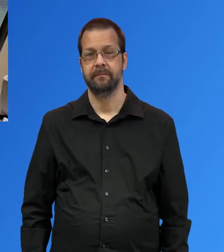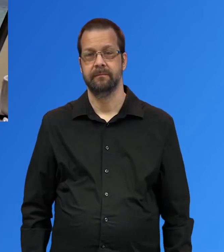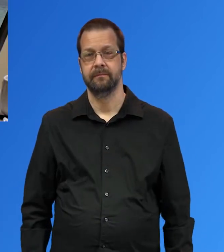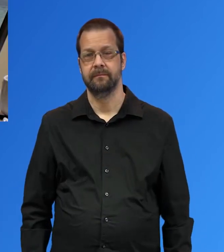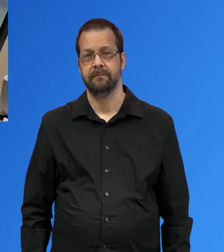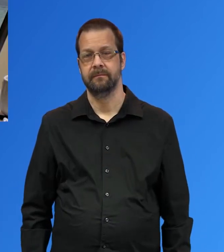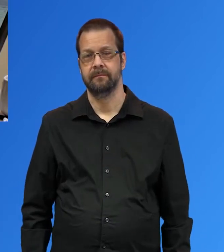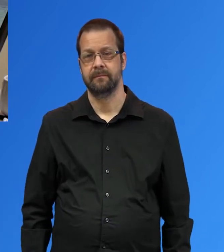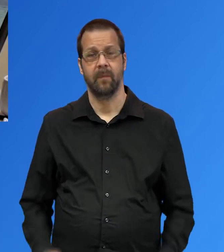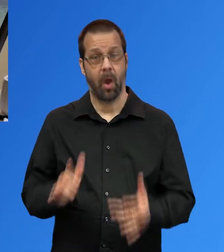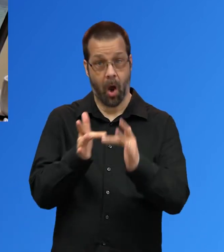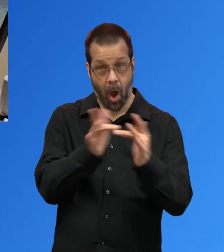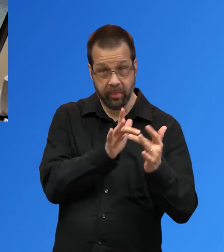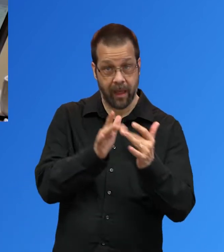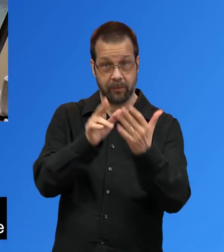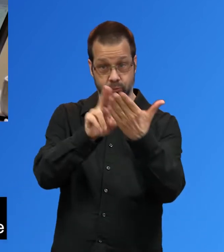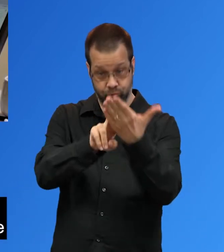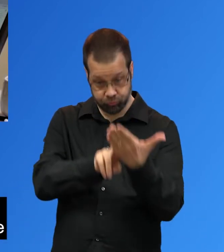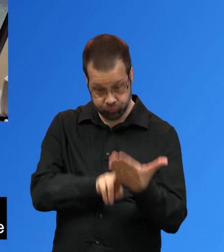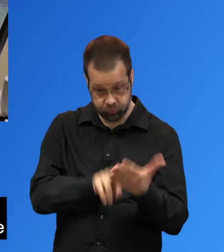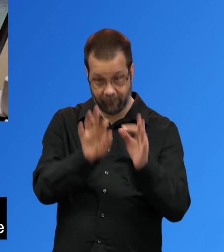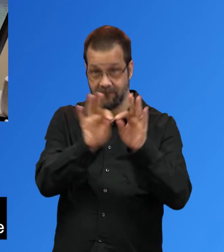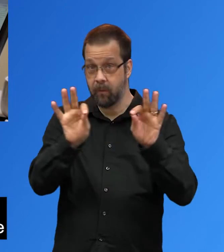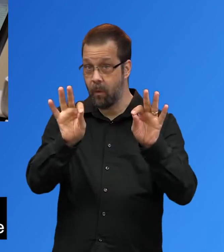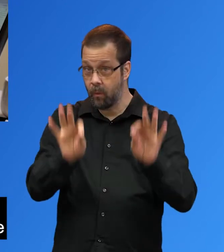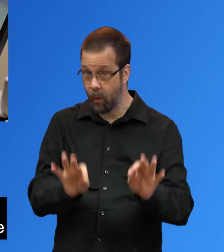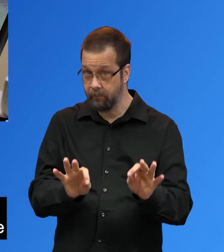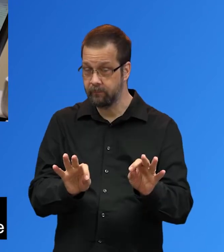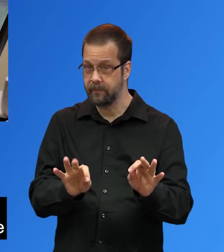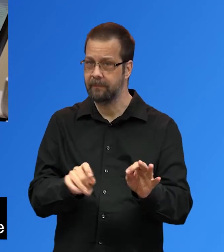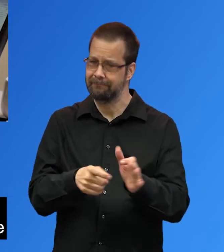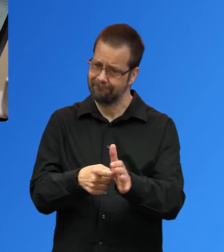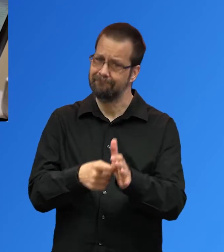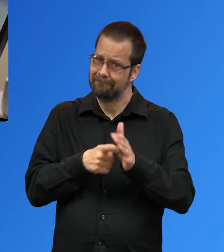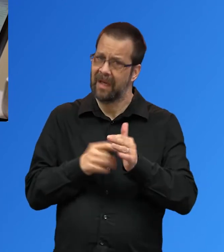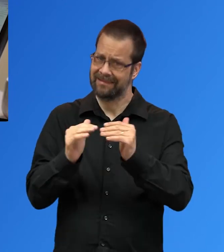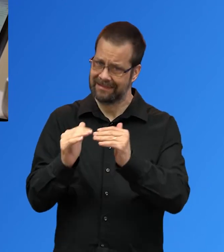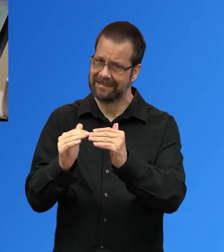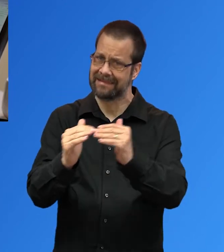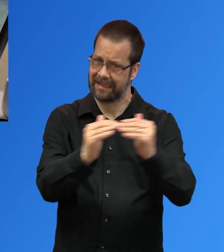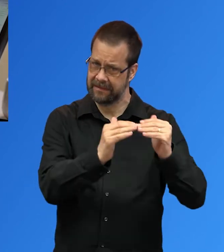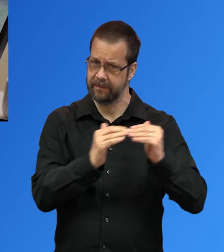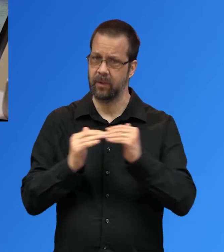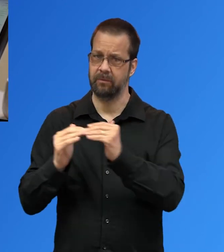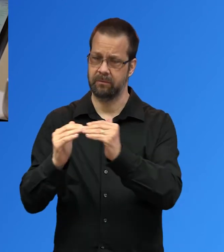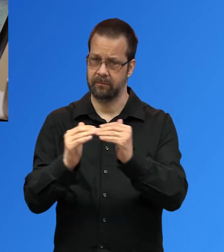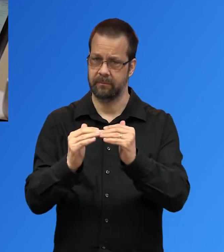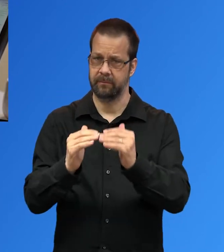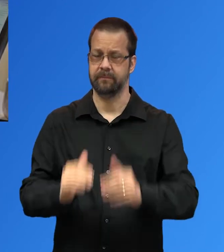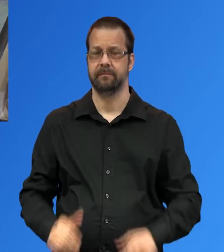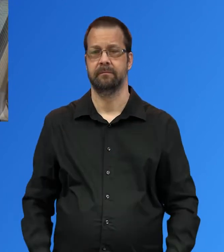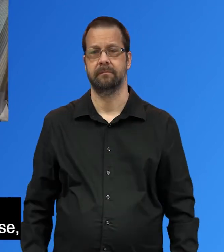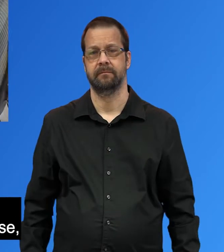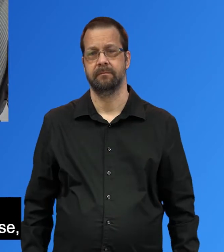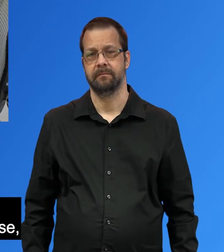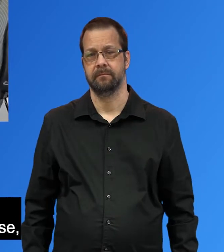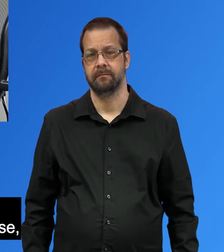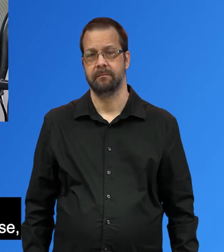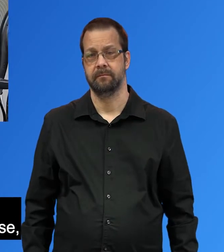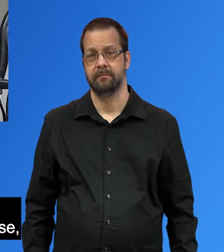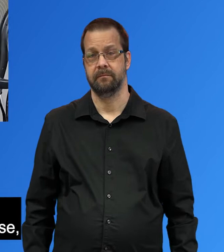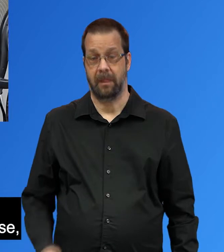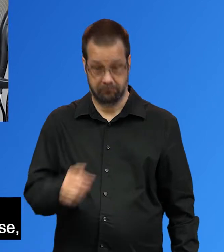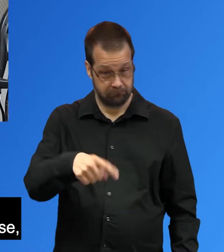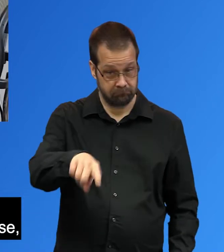When using an online registration platform or online form, it's also important to ensure that the registration process is accessible. This will help